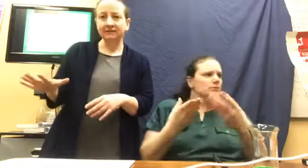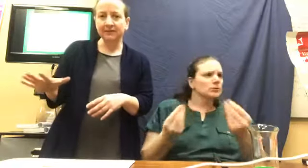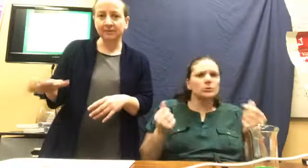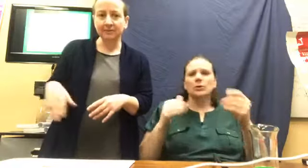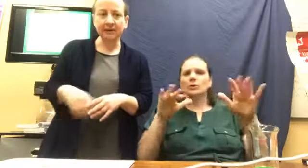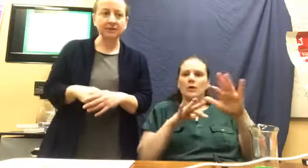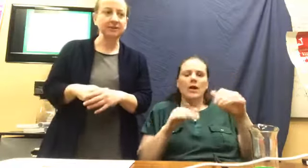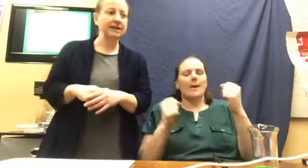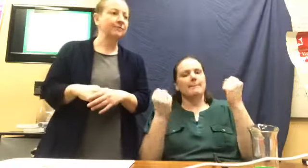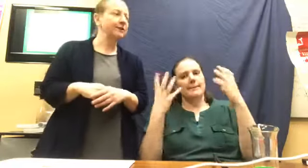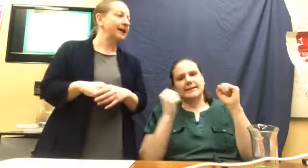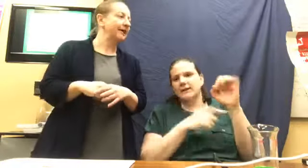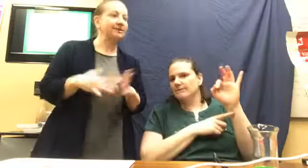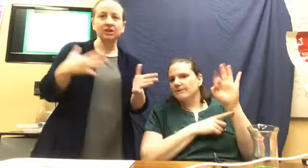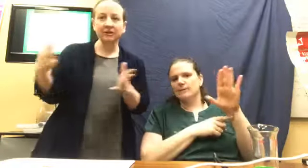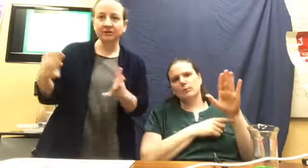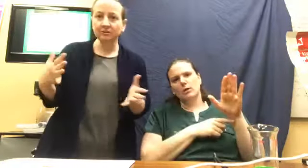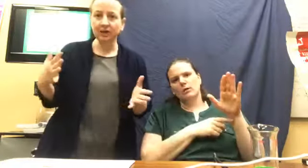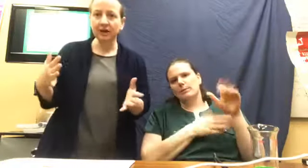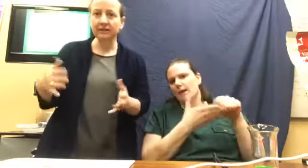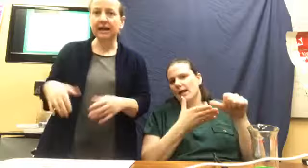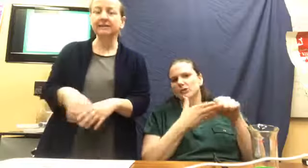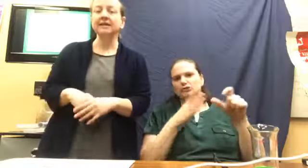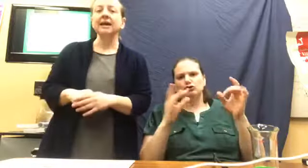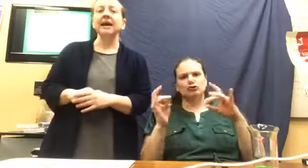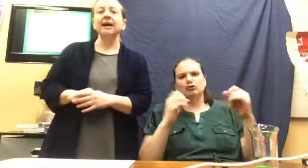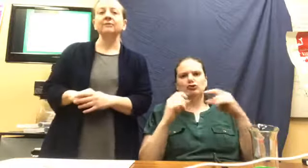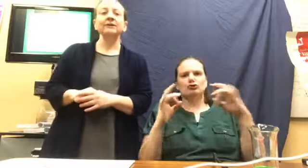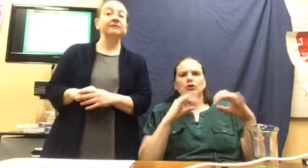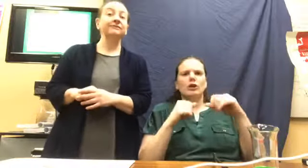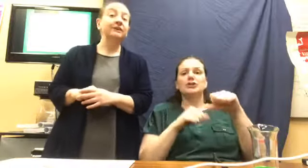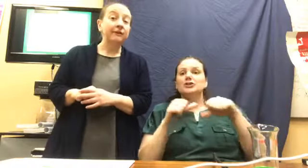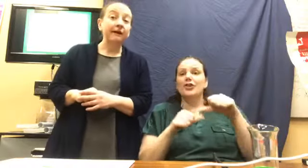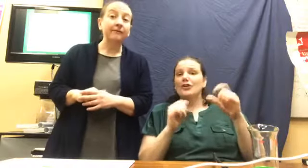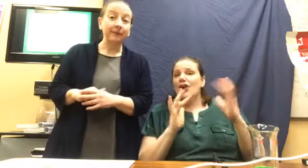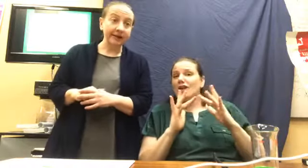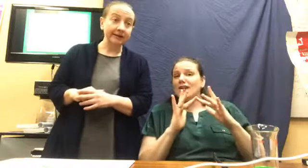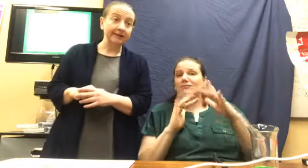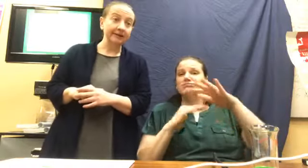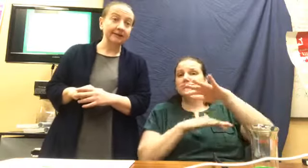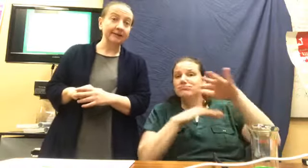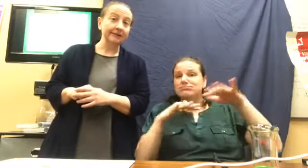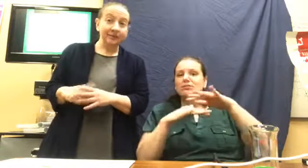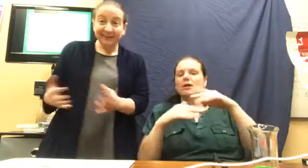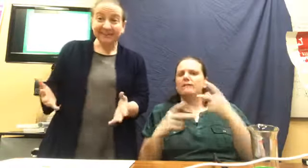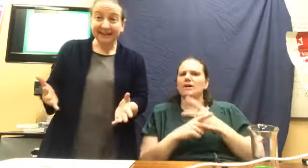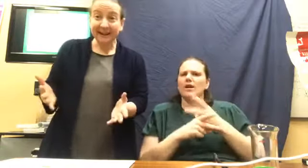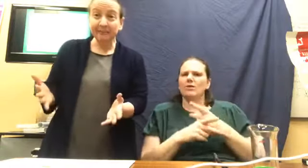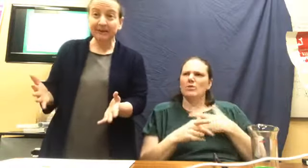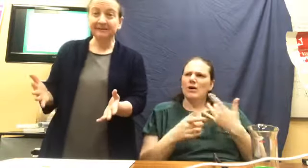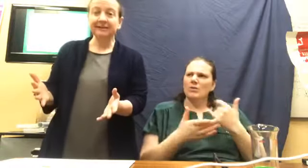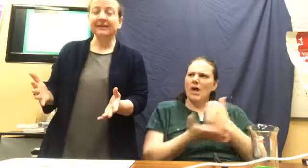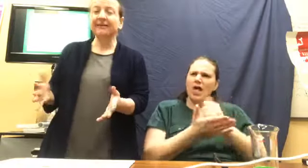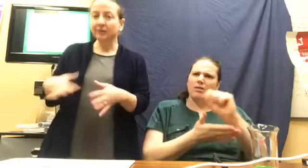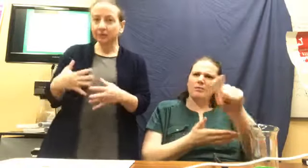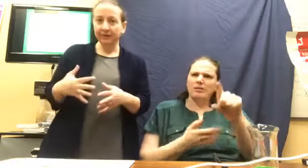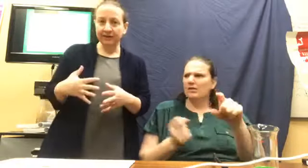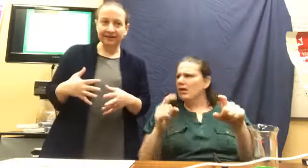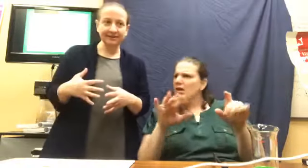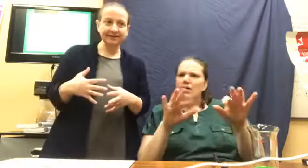Facebook pages. And we have each other that we contact. And we figure out what, what's gonna help us. And the cool thing is